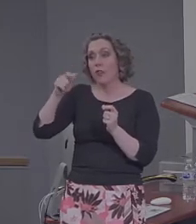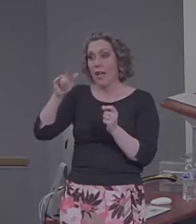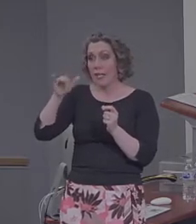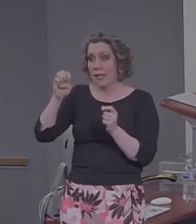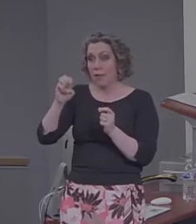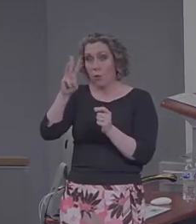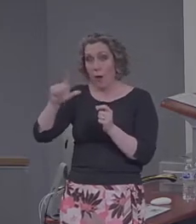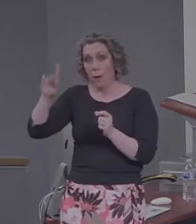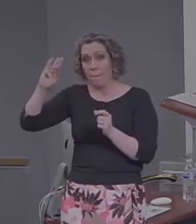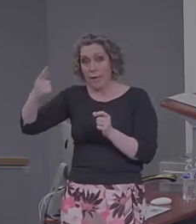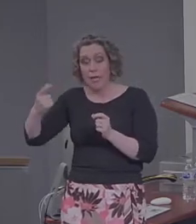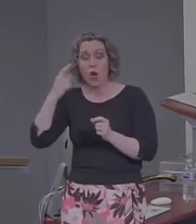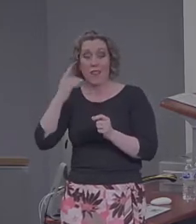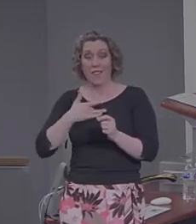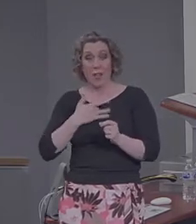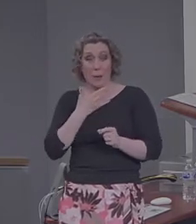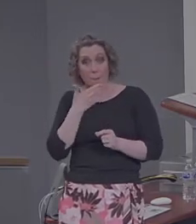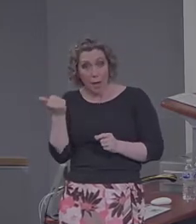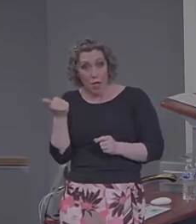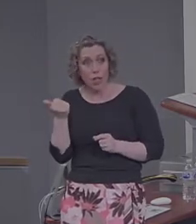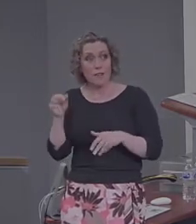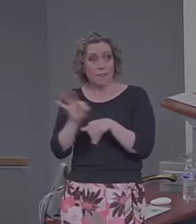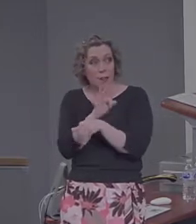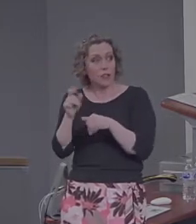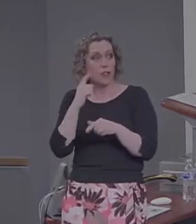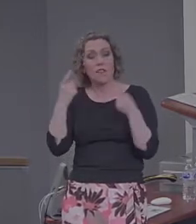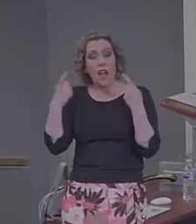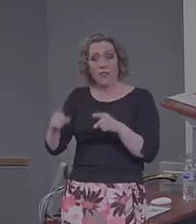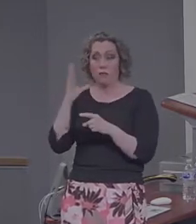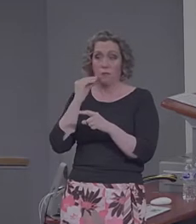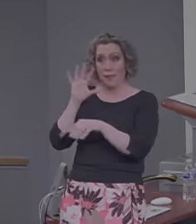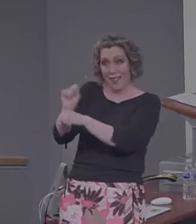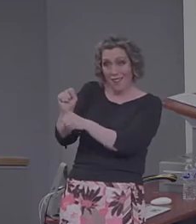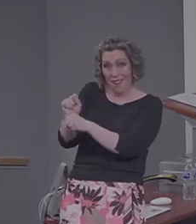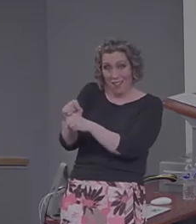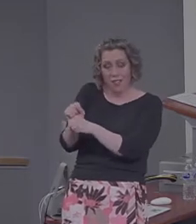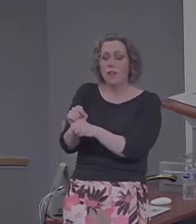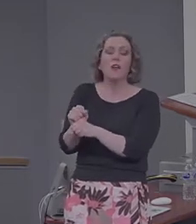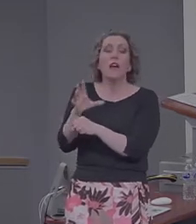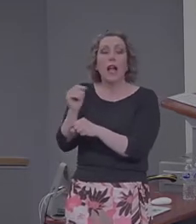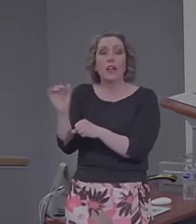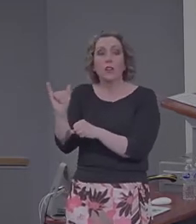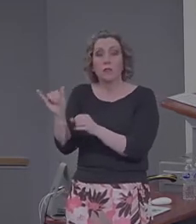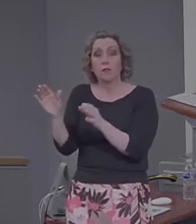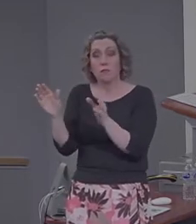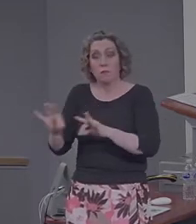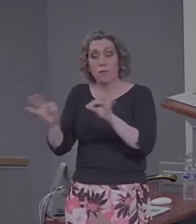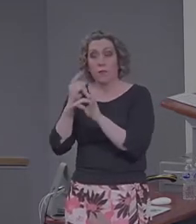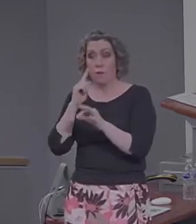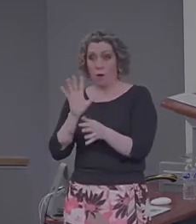feeling better as a function of having done these tasks? And more importantly for our purposes, are they feeling